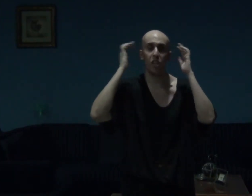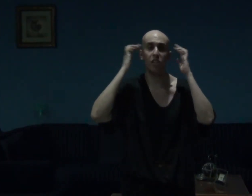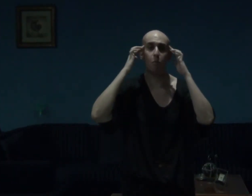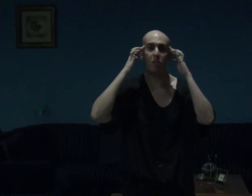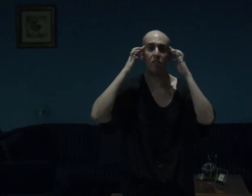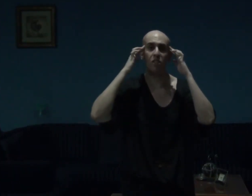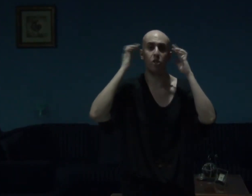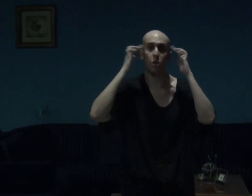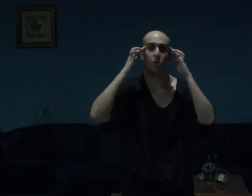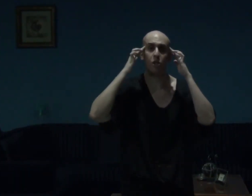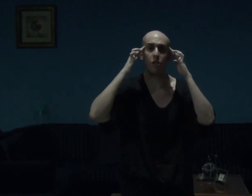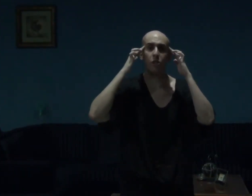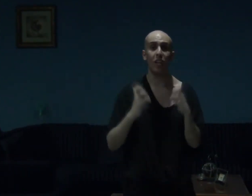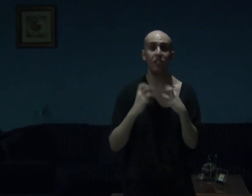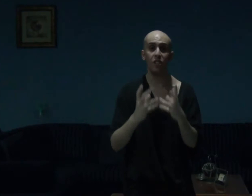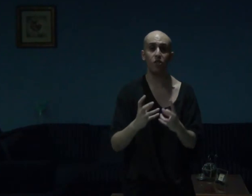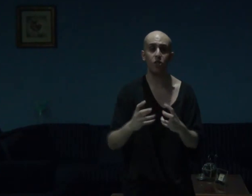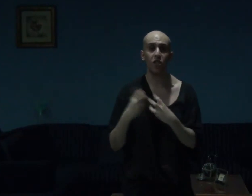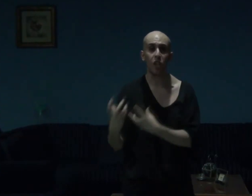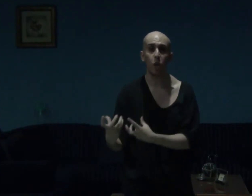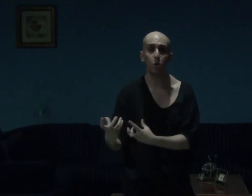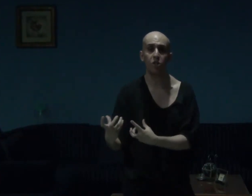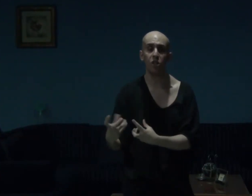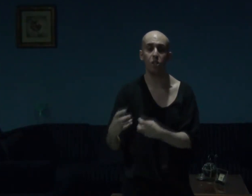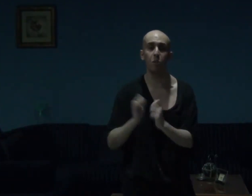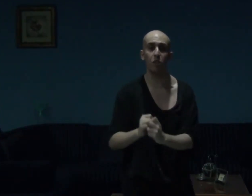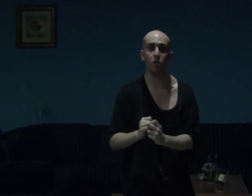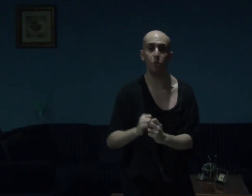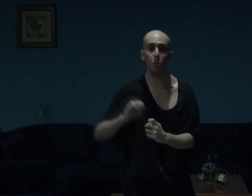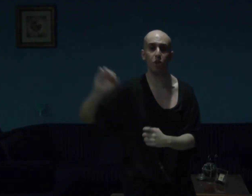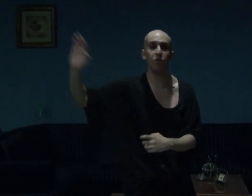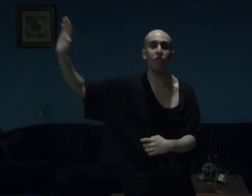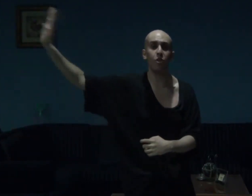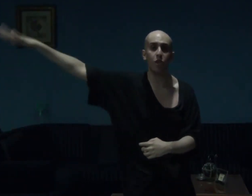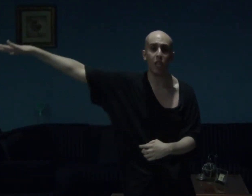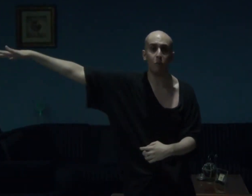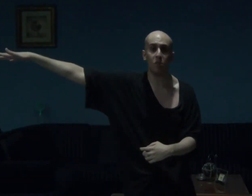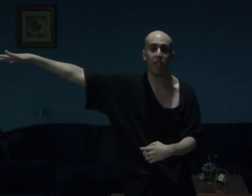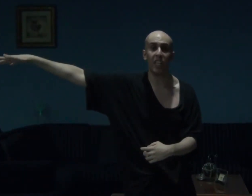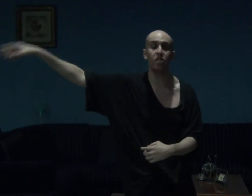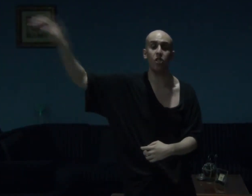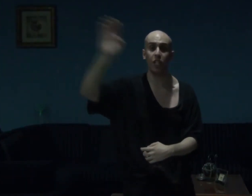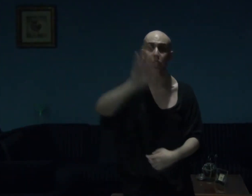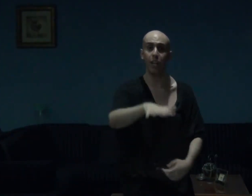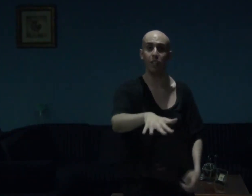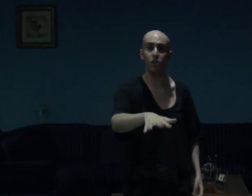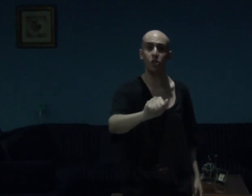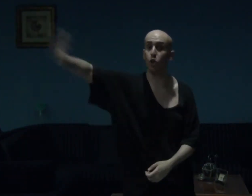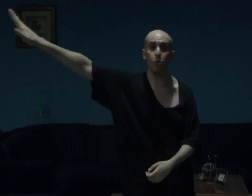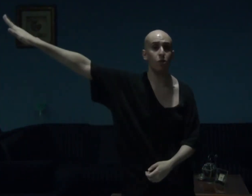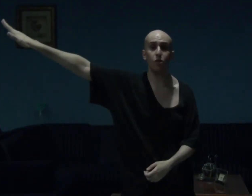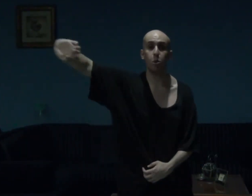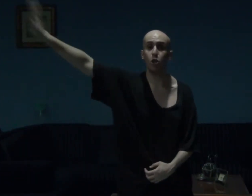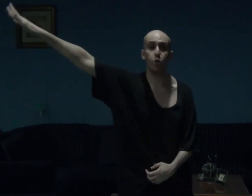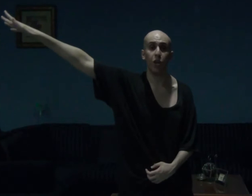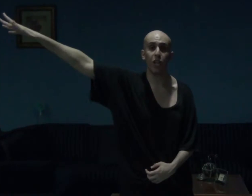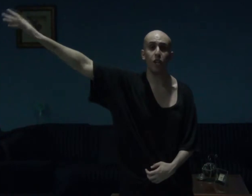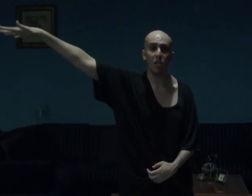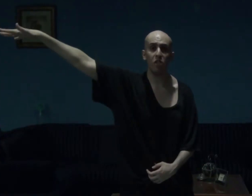and mental disorder, that is, psychosis, because most video games guys and gals, don't portray mental